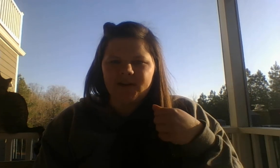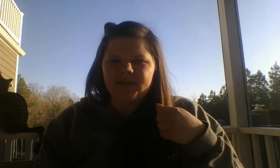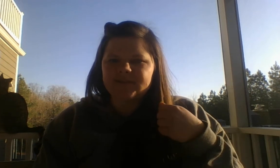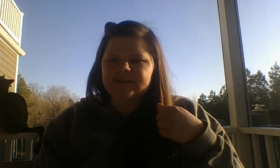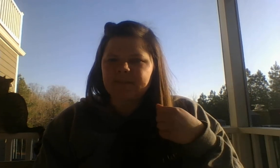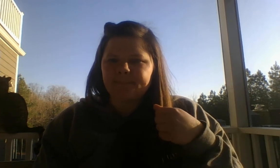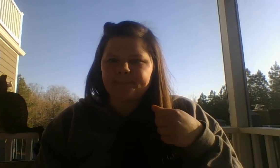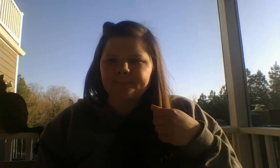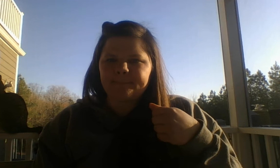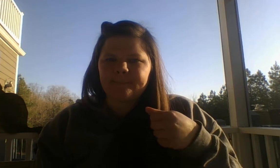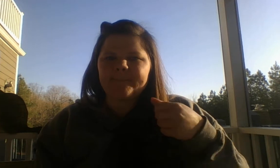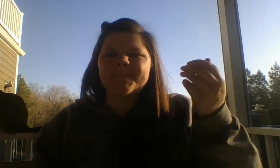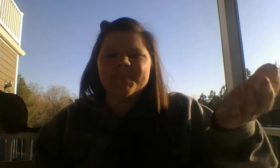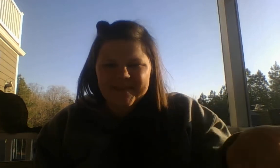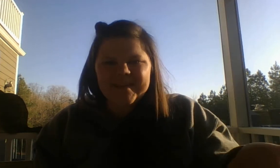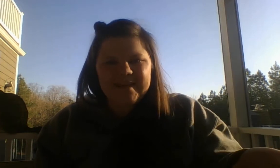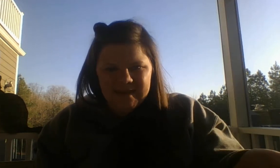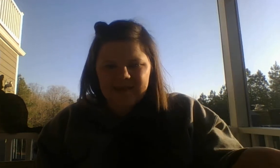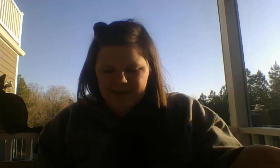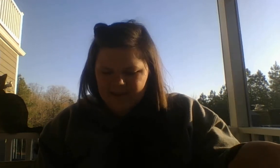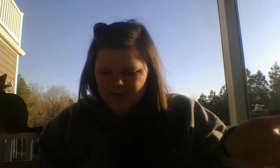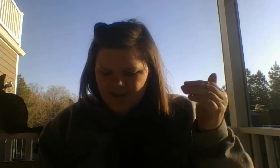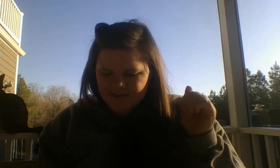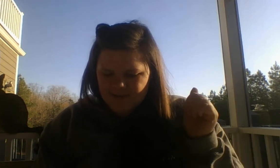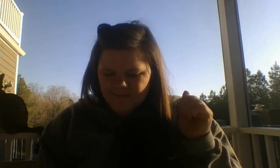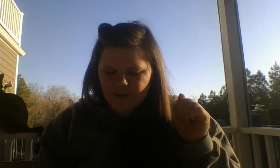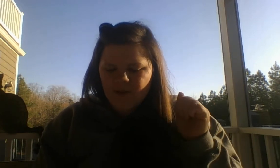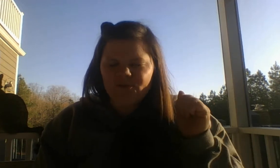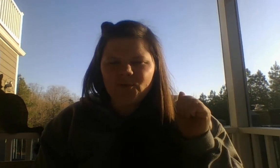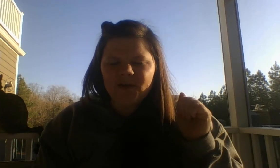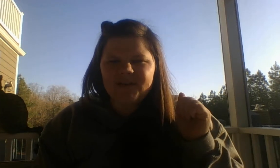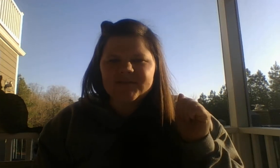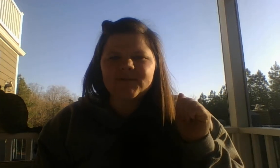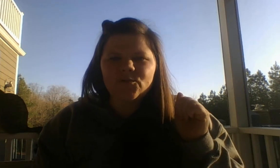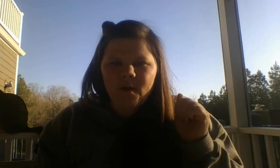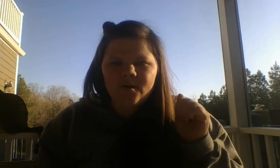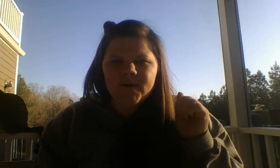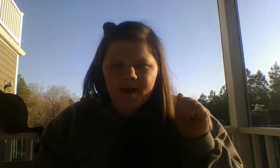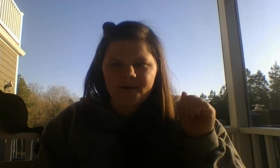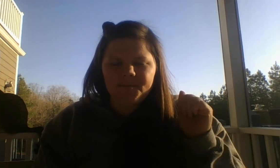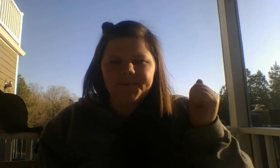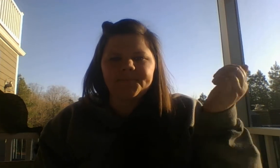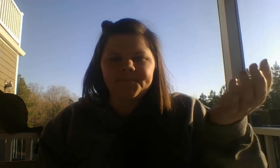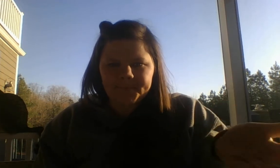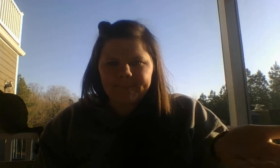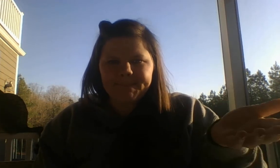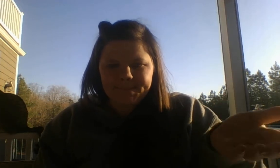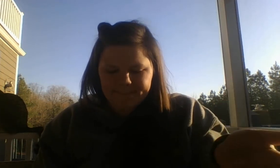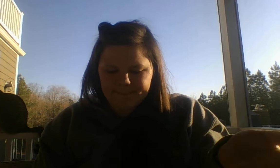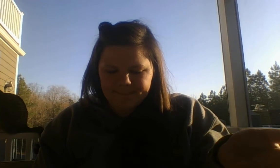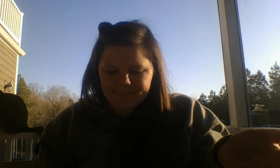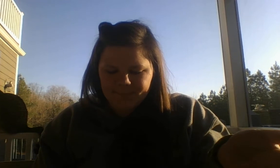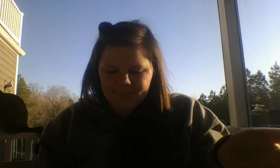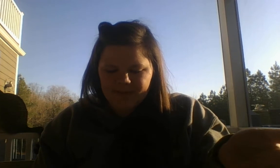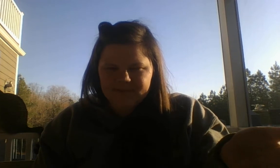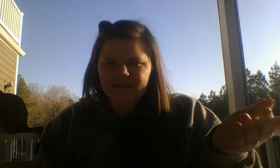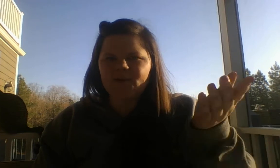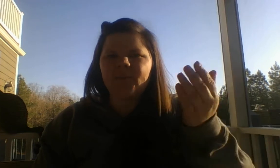is key. Awesome. The word is grown up. Take away